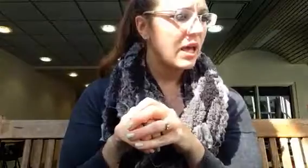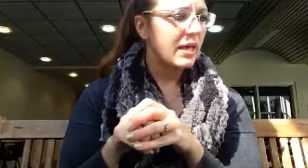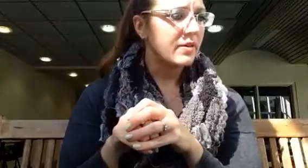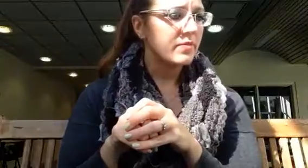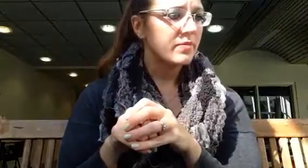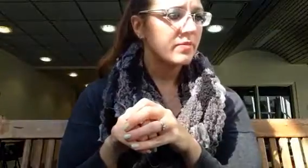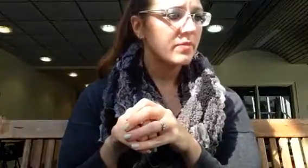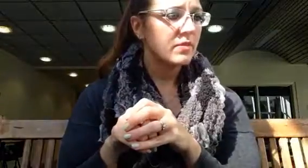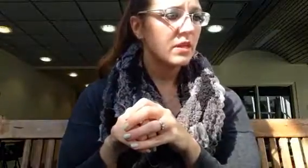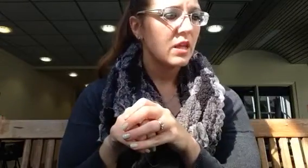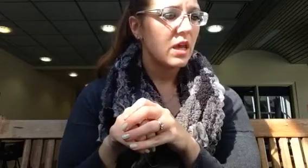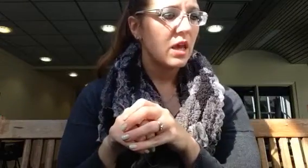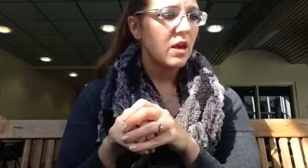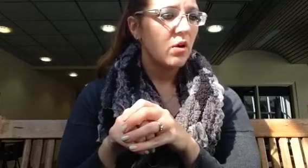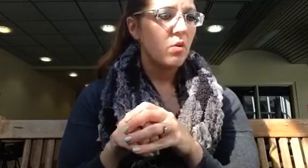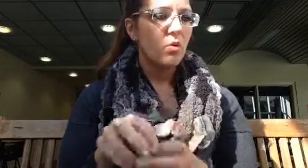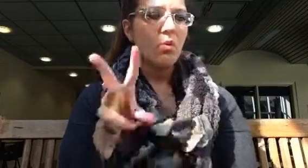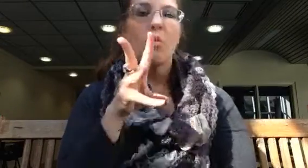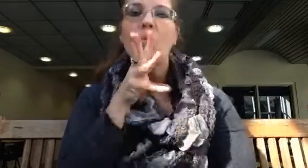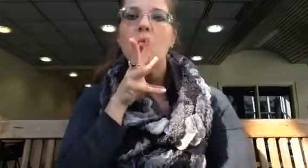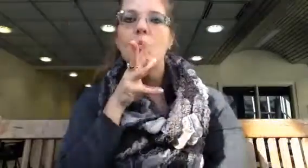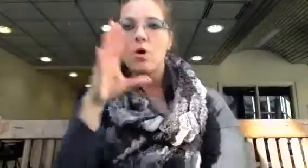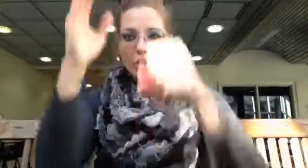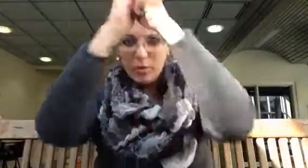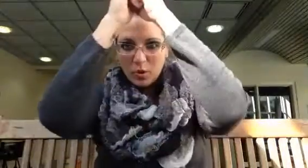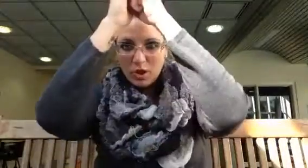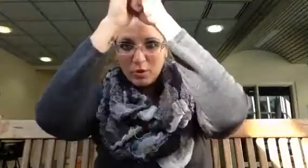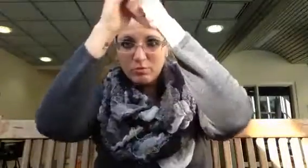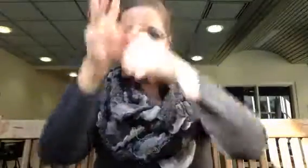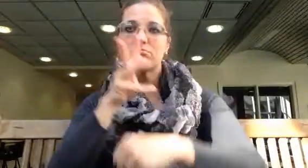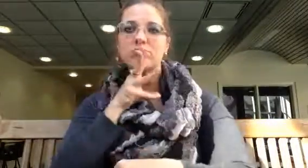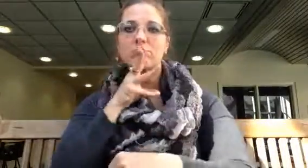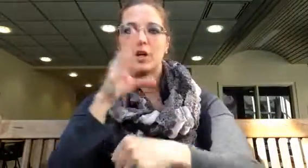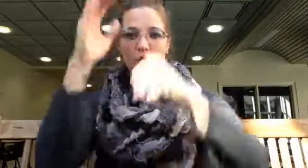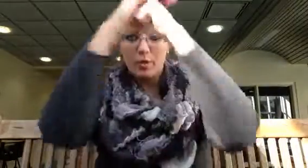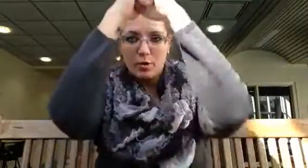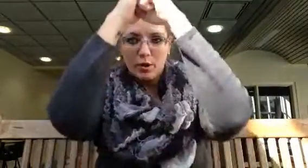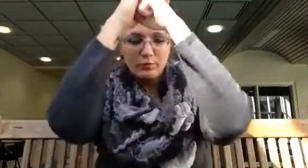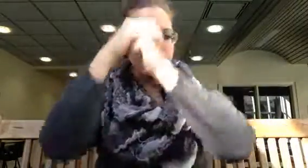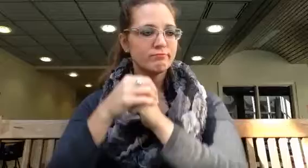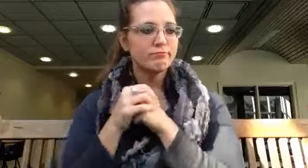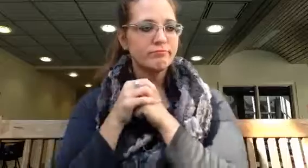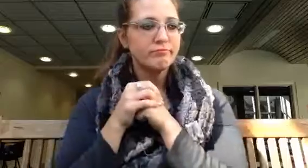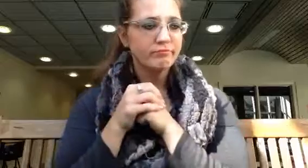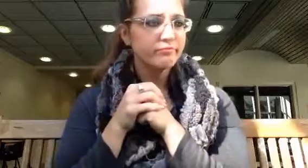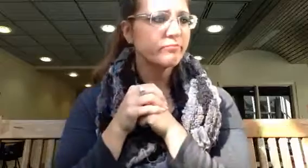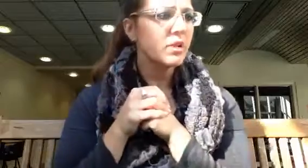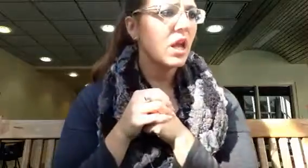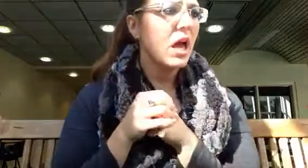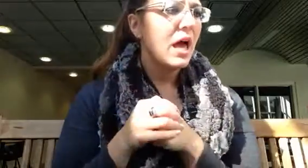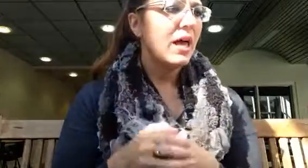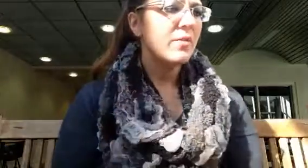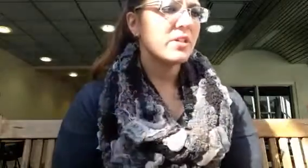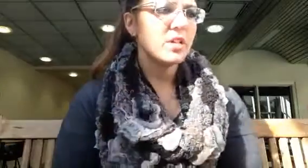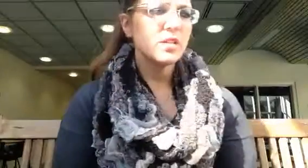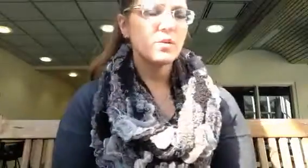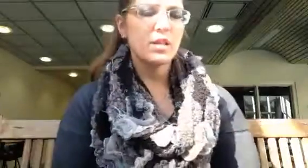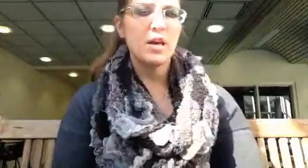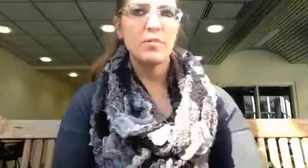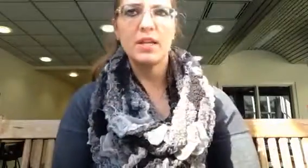VB. Water polo. Water polo. Um. There's also some in